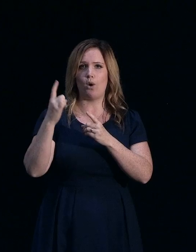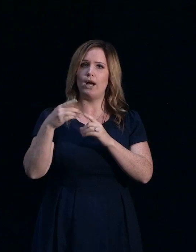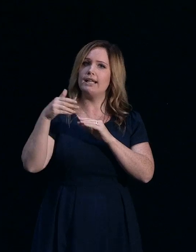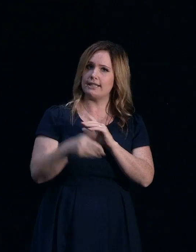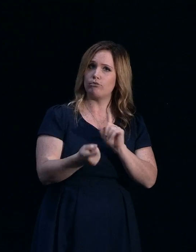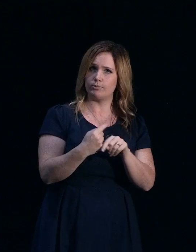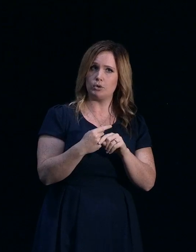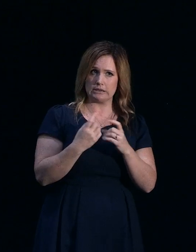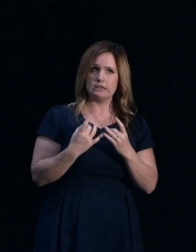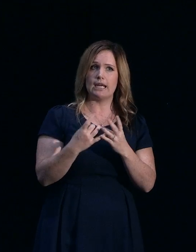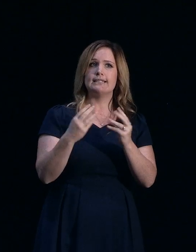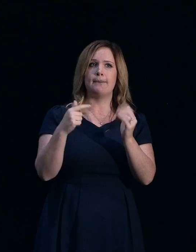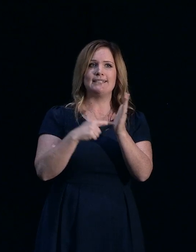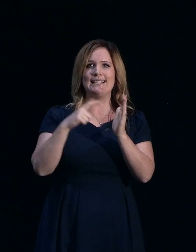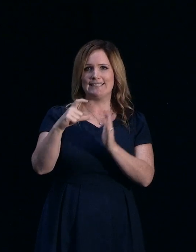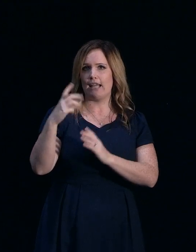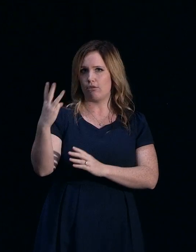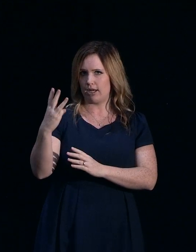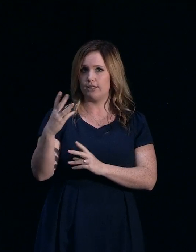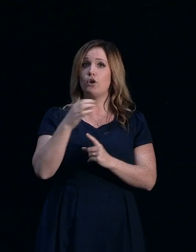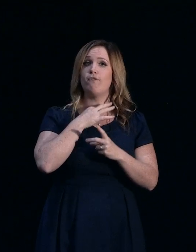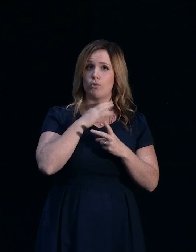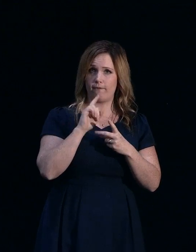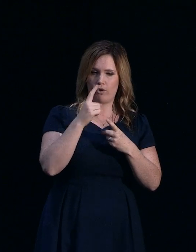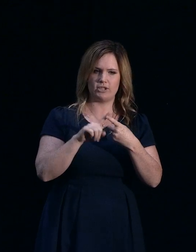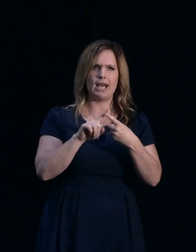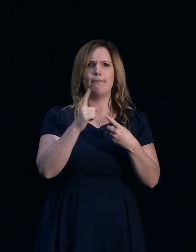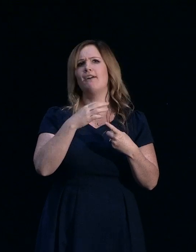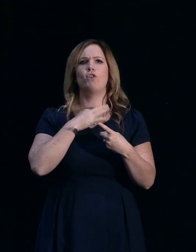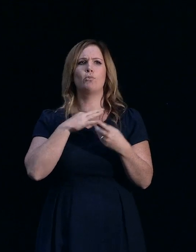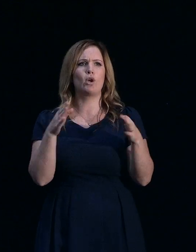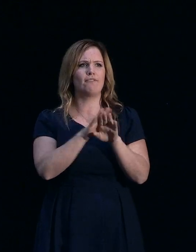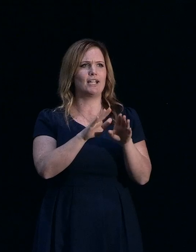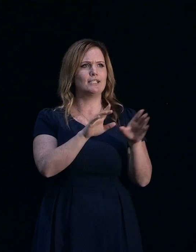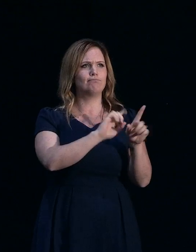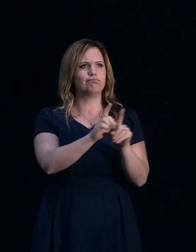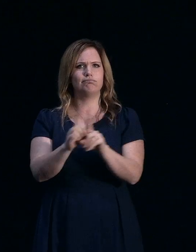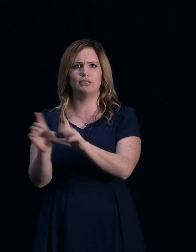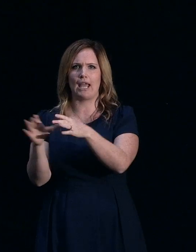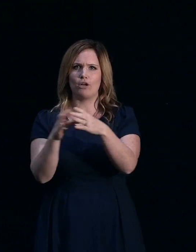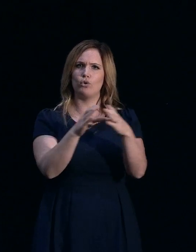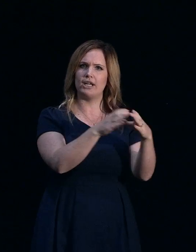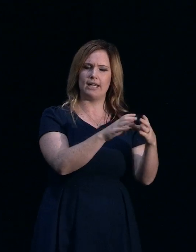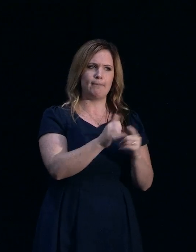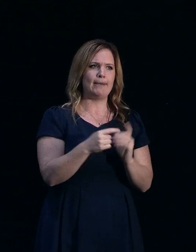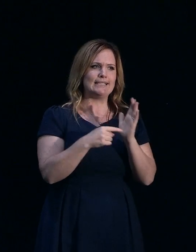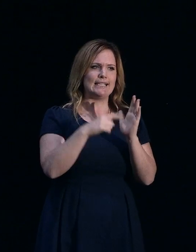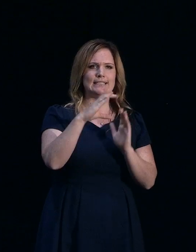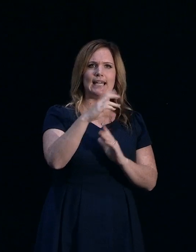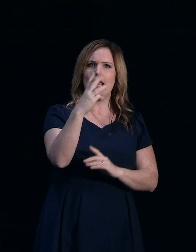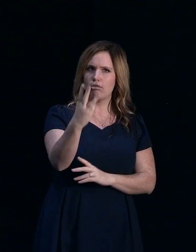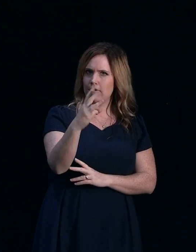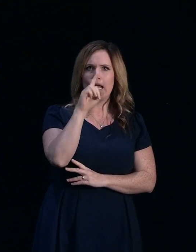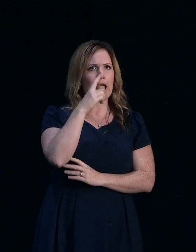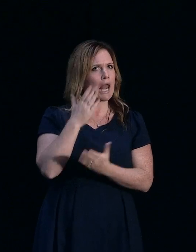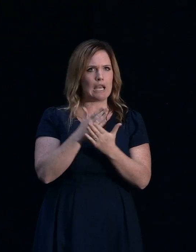although vulnerable are first, those vulnerable come across all categories. So you may be a TC3 uninhabitable, for example,